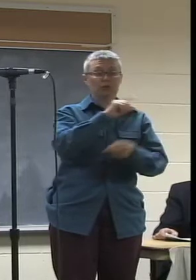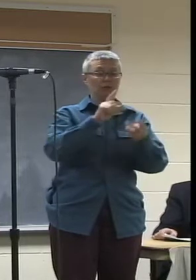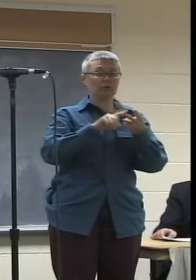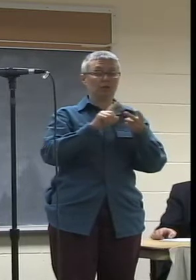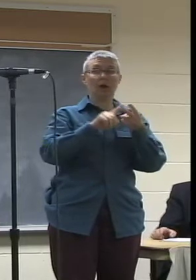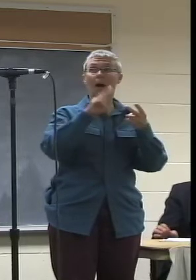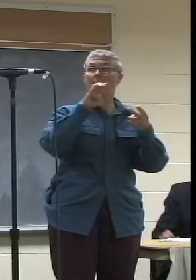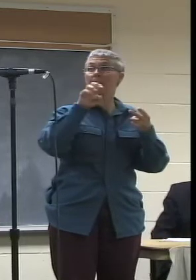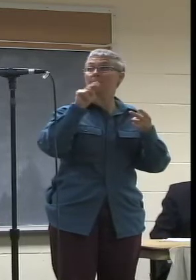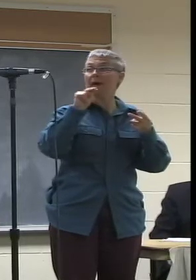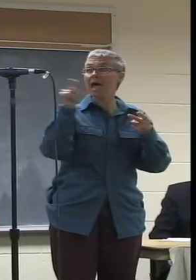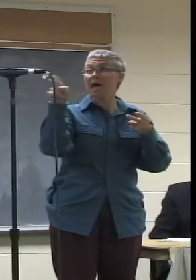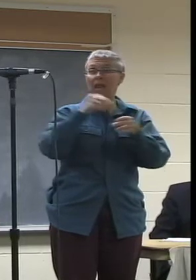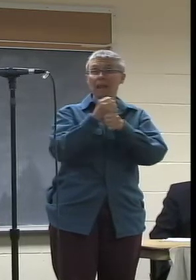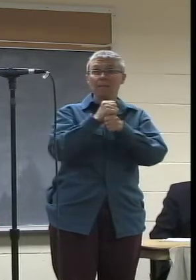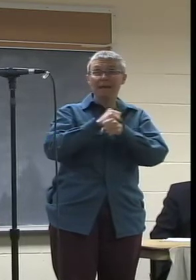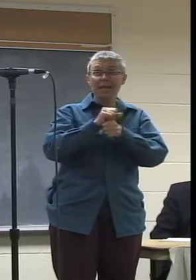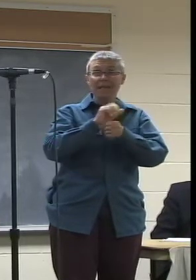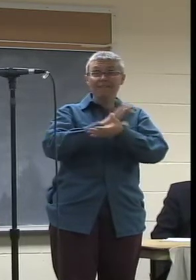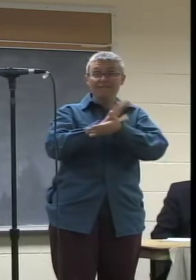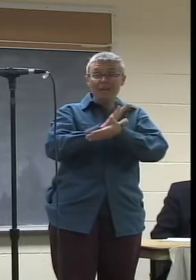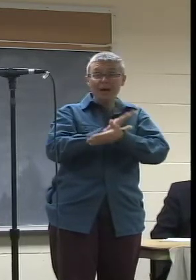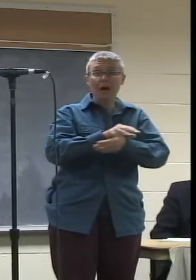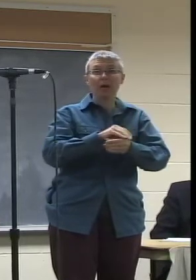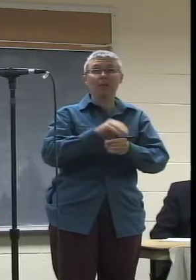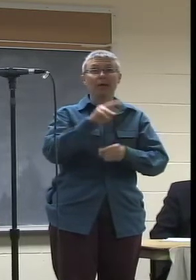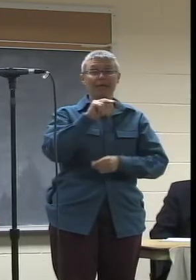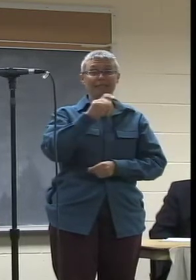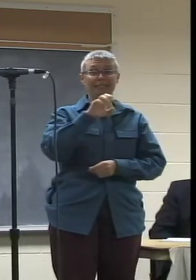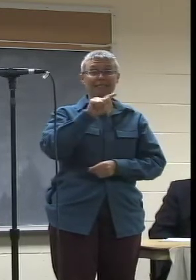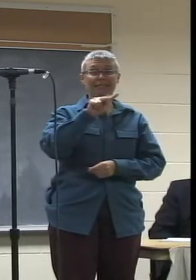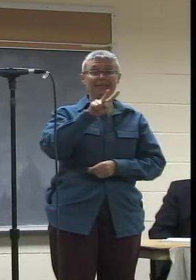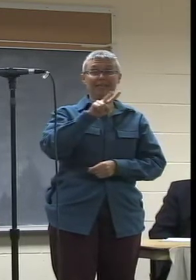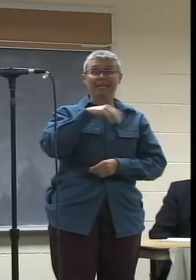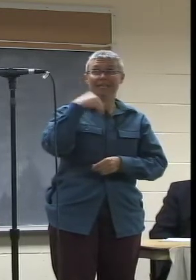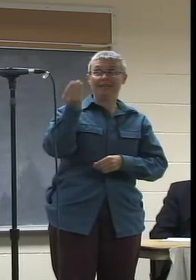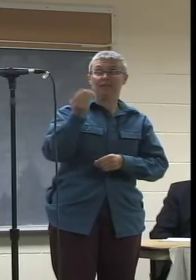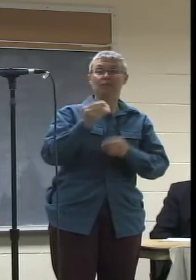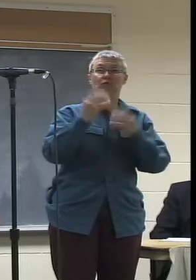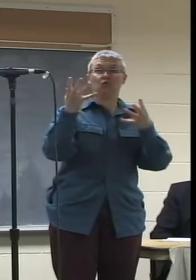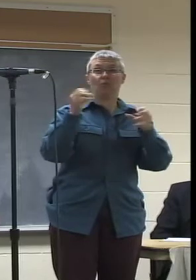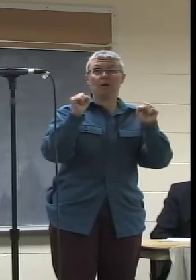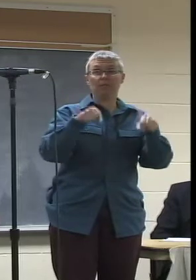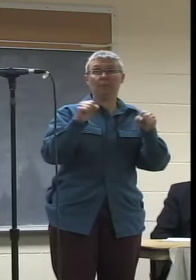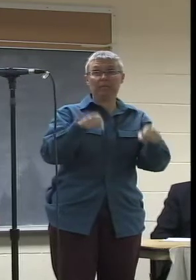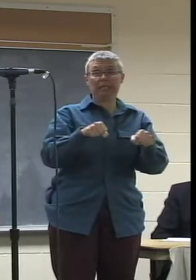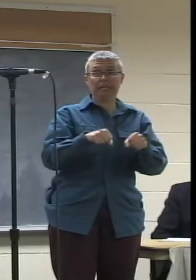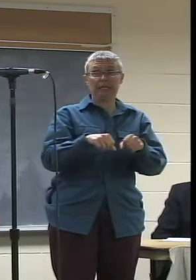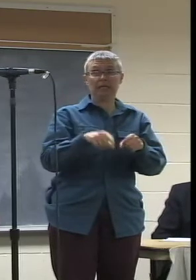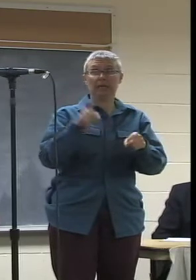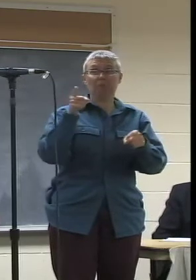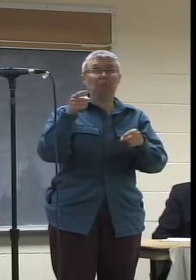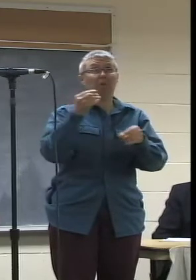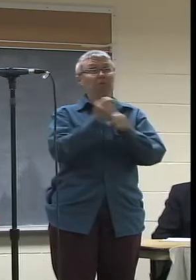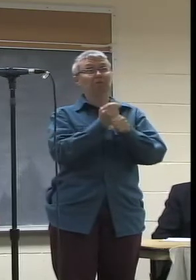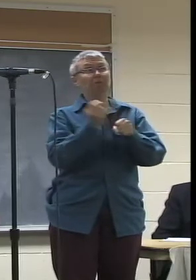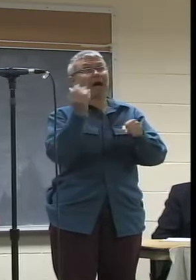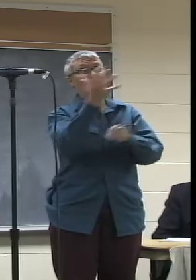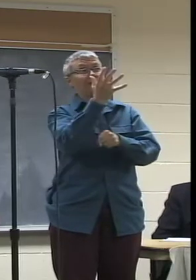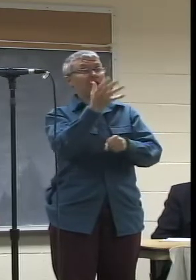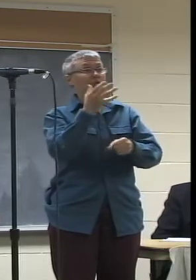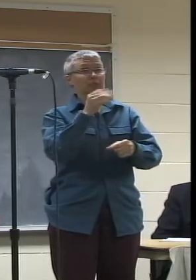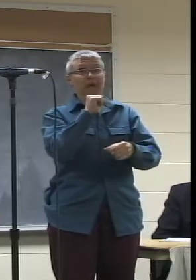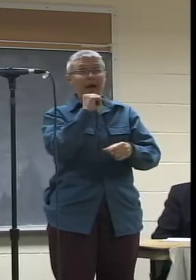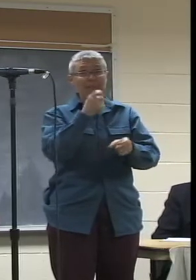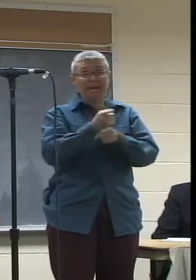know, just thinking about him, the ability that NCTV gives him and the place that he'll be or could be in five years. I'm not kidding,